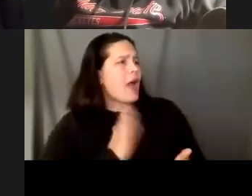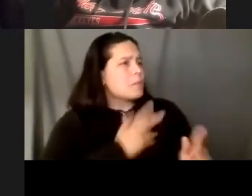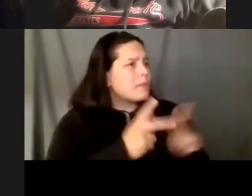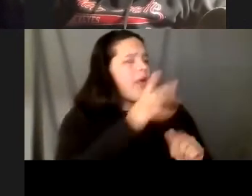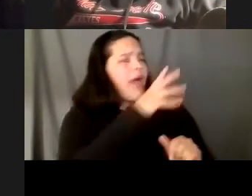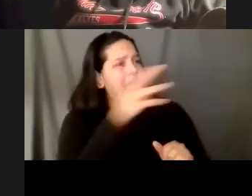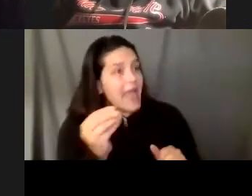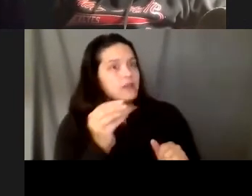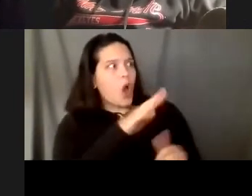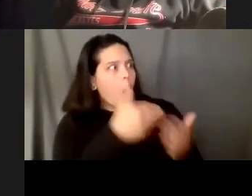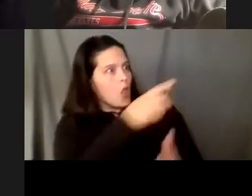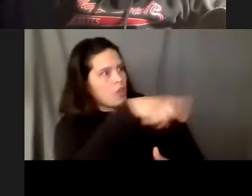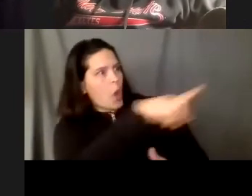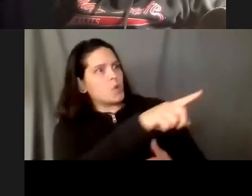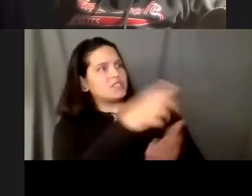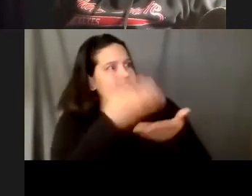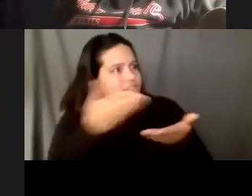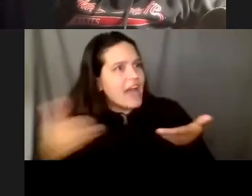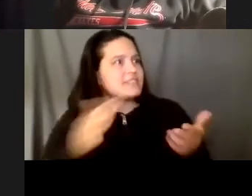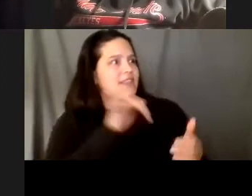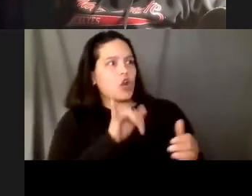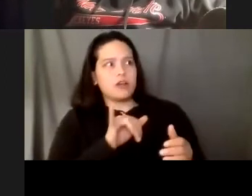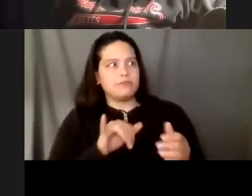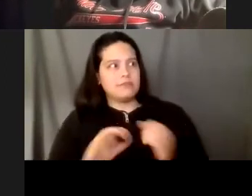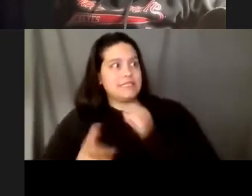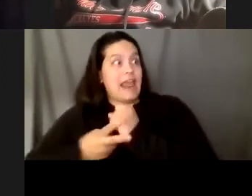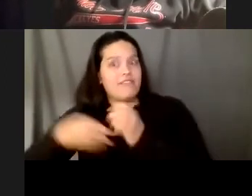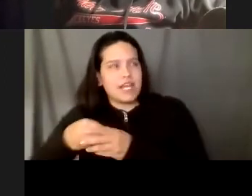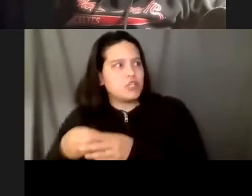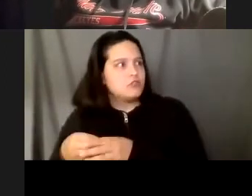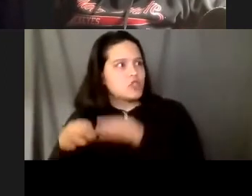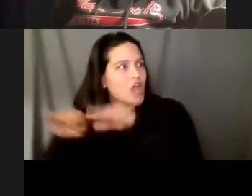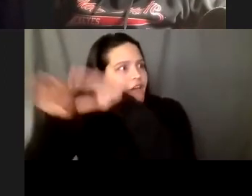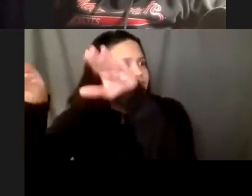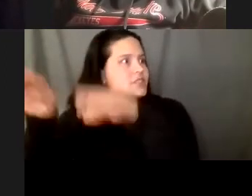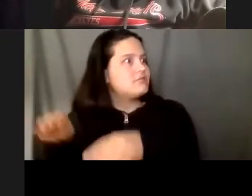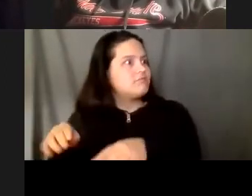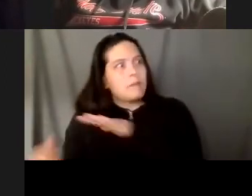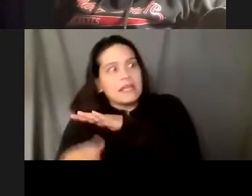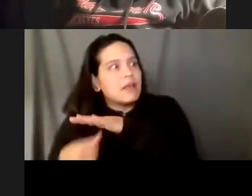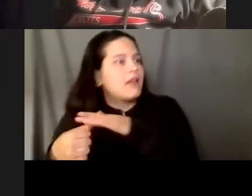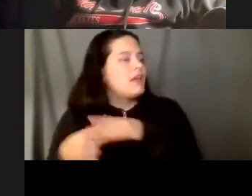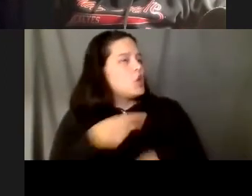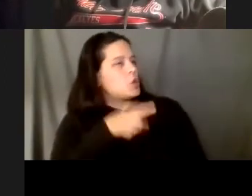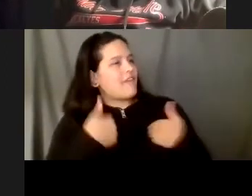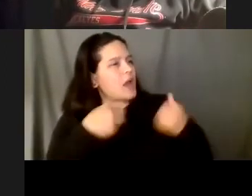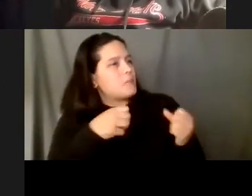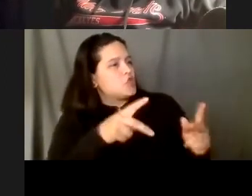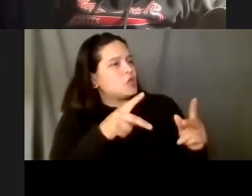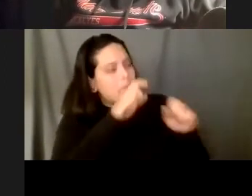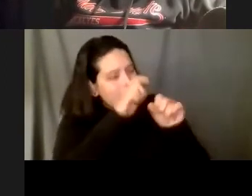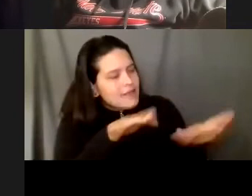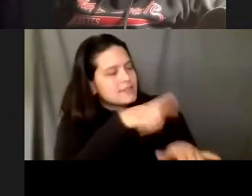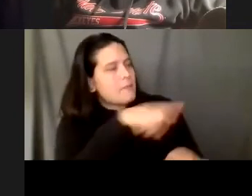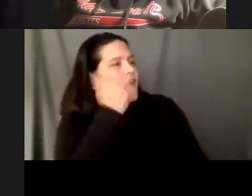time for a lot of them to be seen and be heard and you get the opportunity to bless them every day with uh you know taking out an